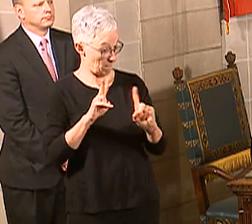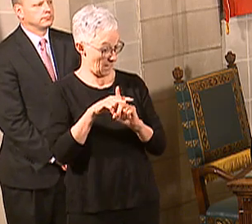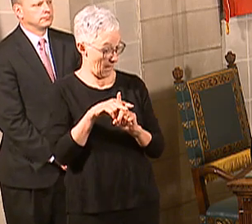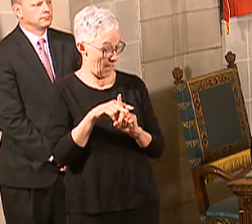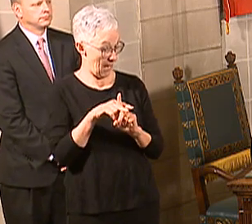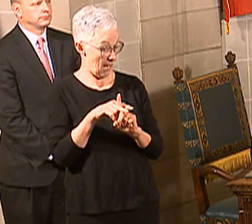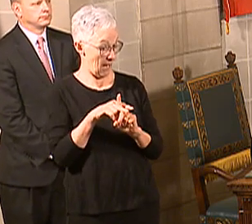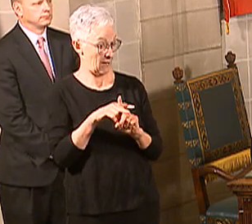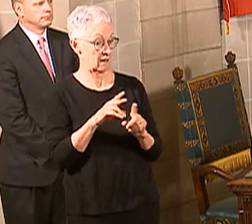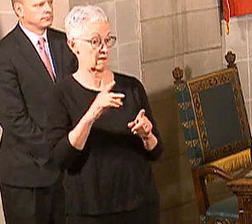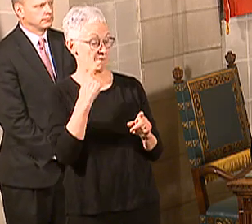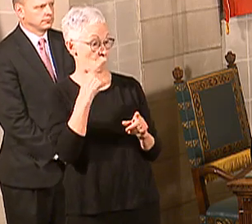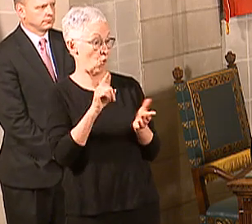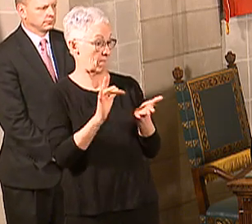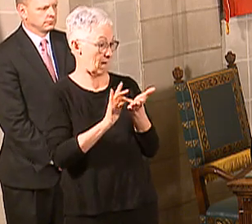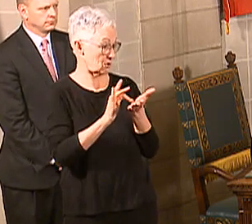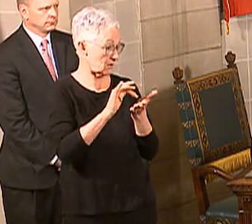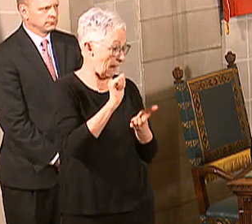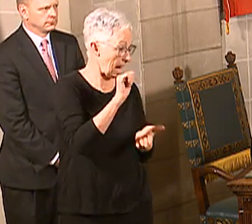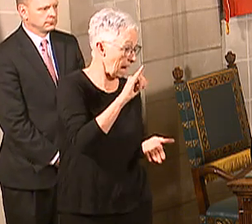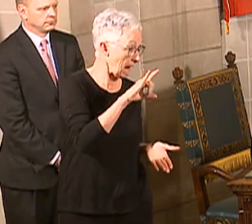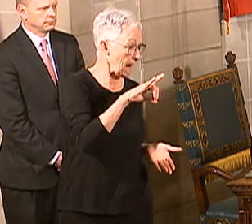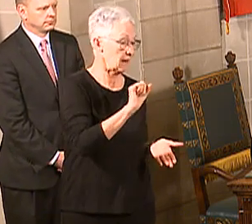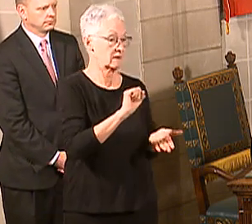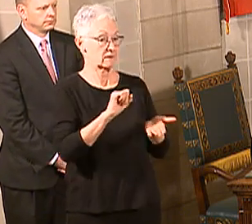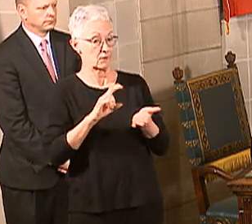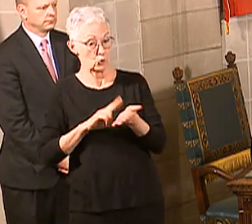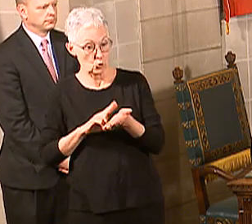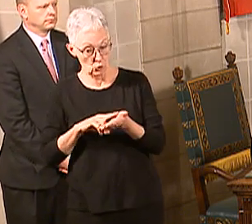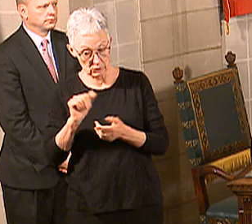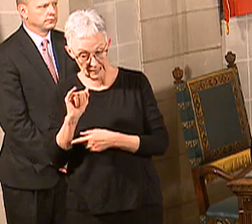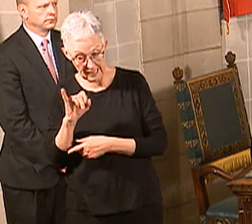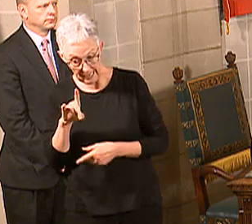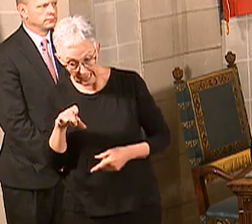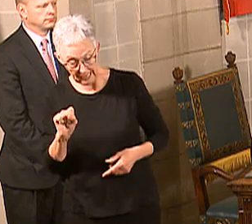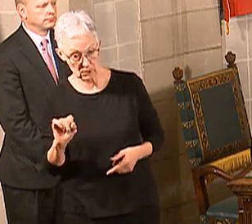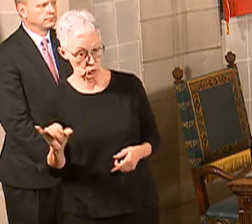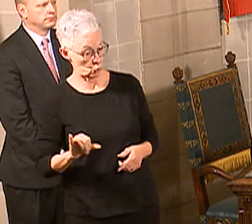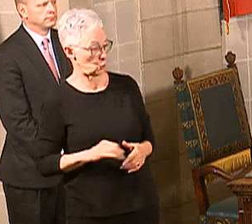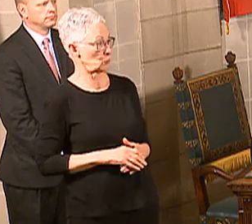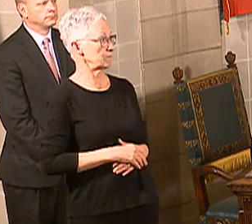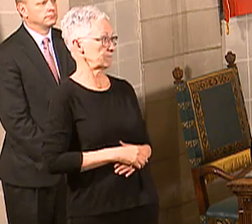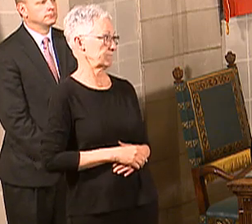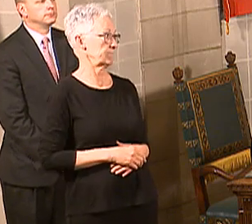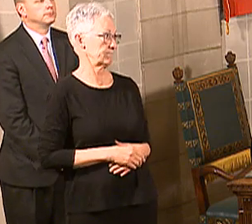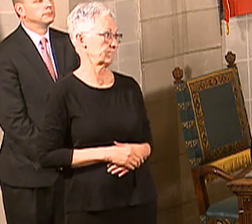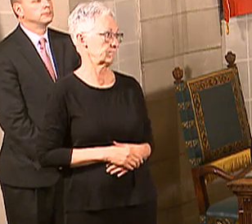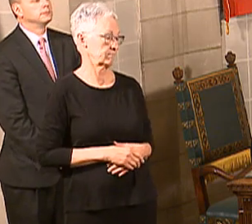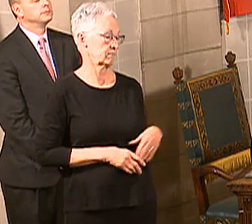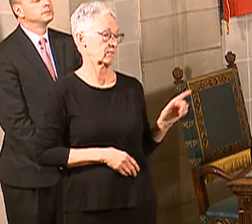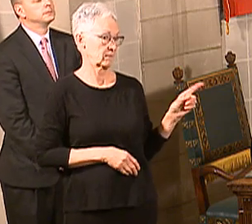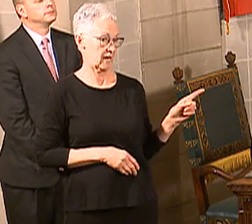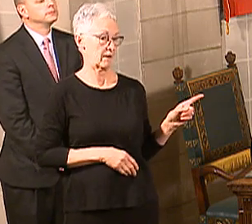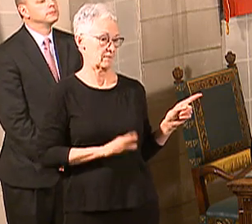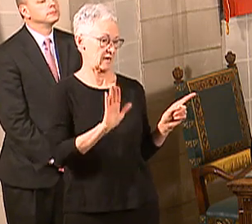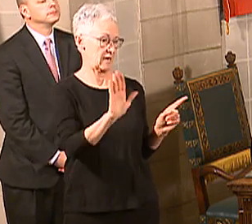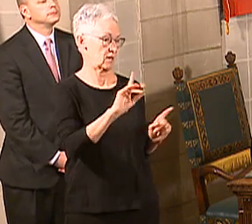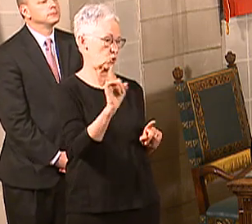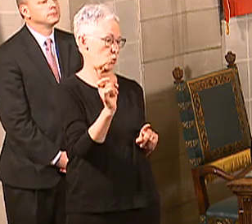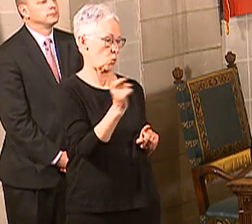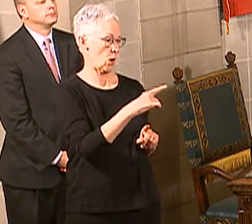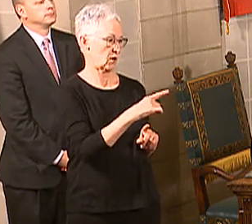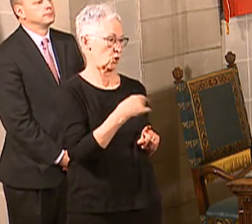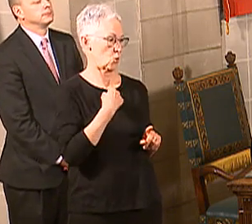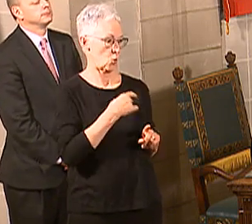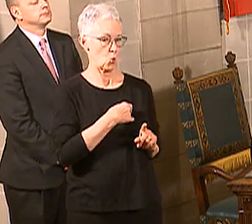nurse aide, the FDA, etc.? Yeah, thanks for the question. So the question is, the mention earlier, about relaxing